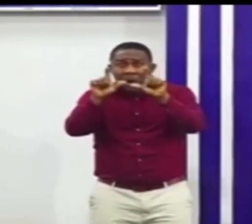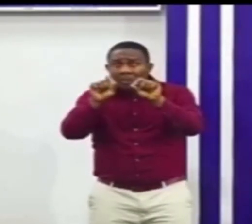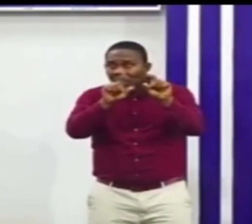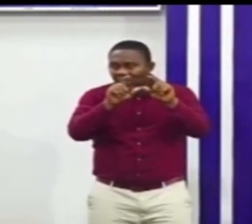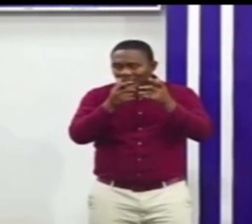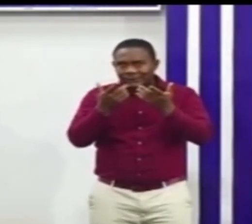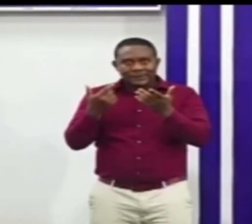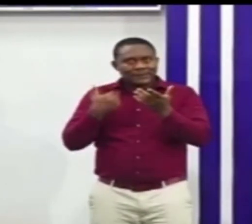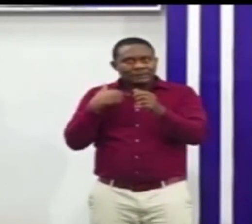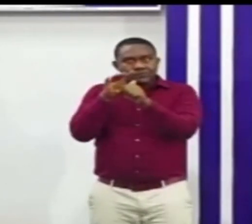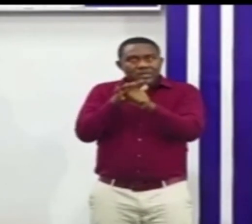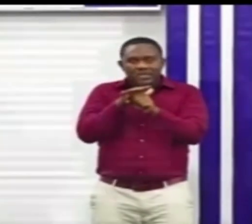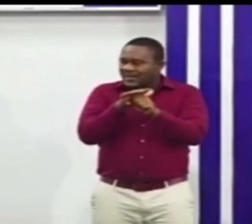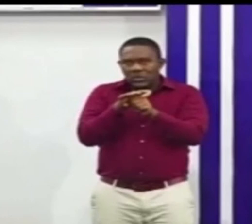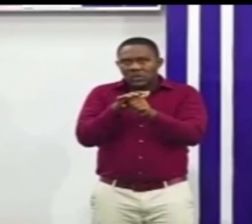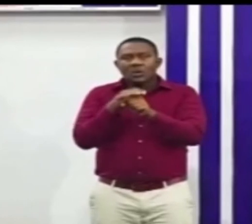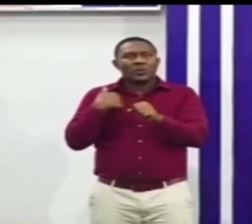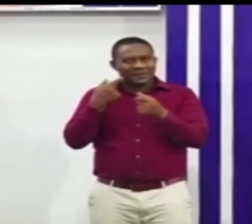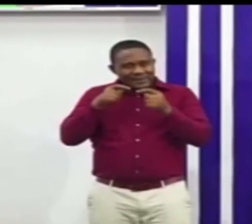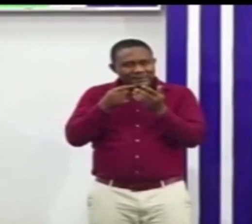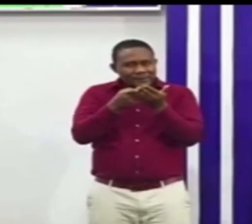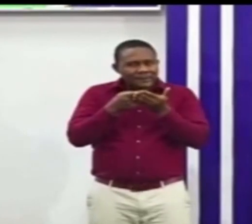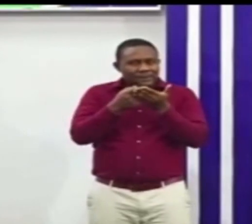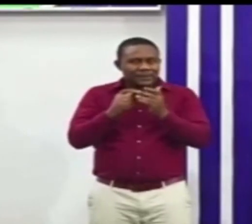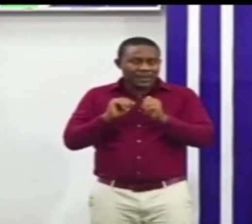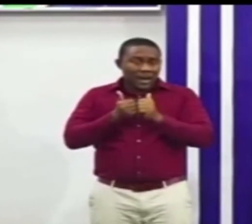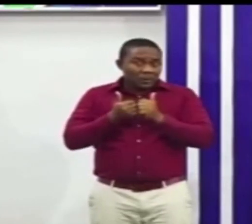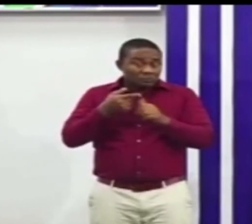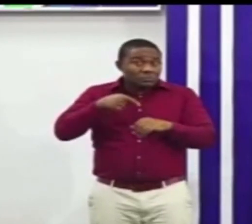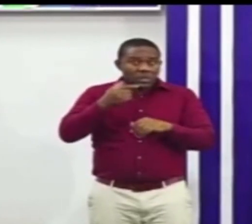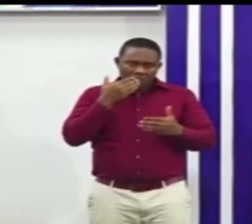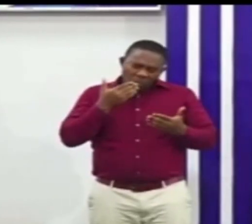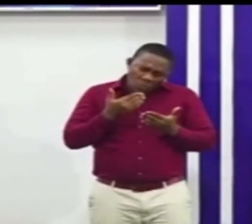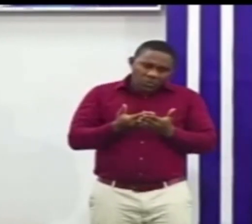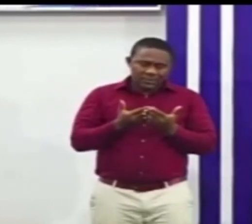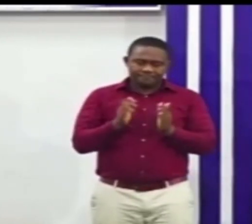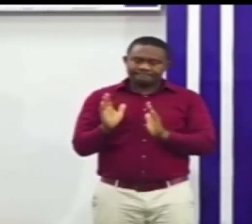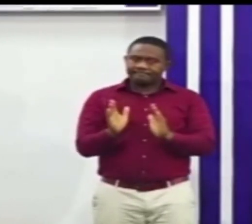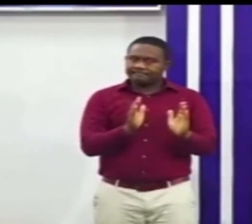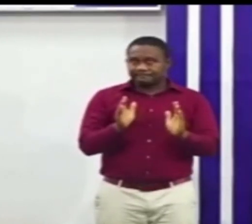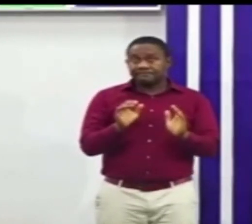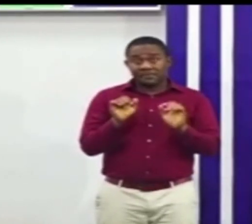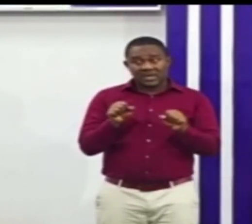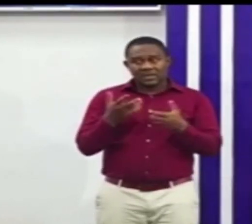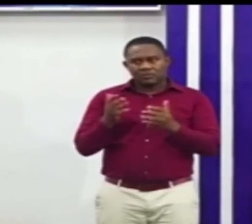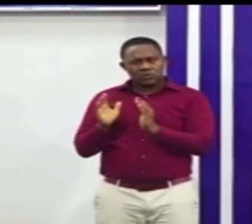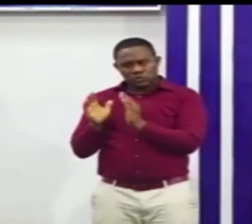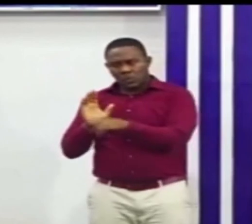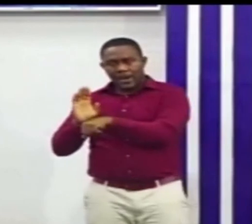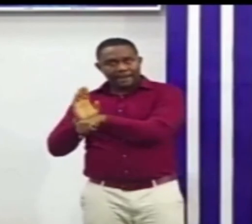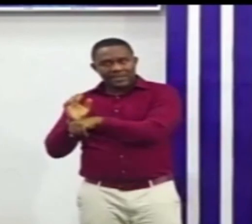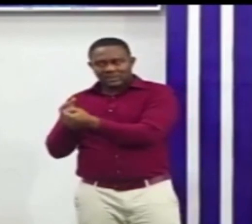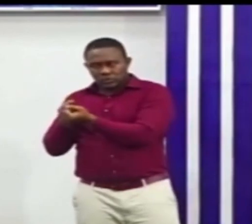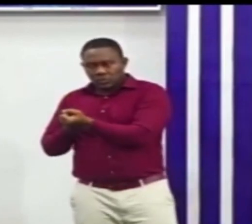in the past few weeks as i have mentioned we've been working on coming up with a product to support the micro small and medium